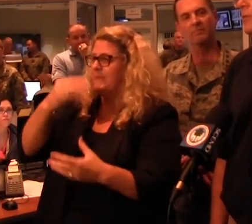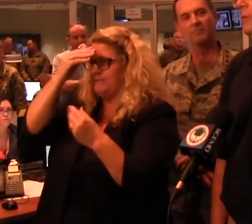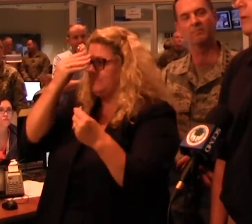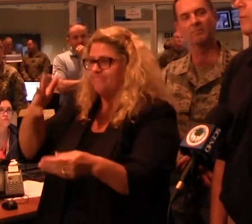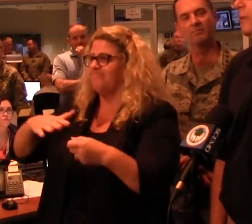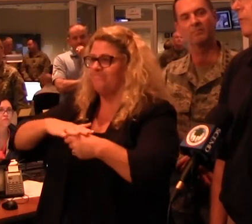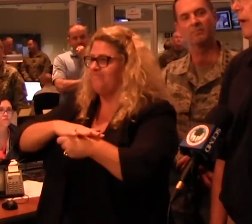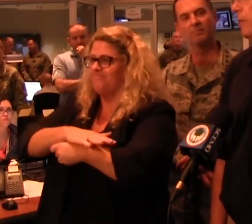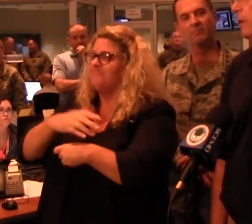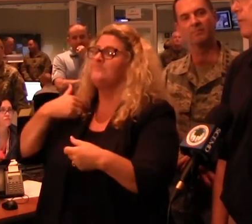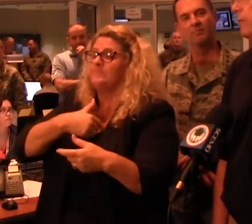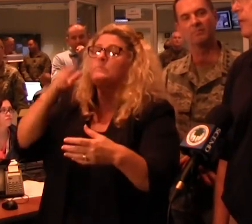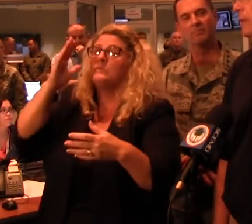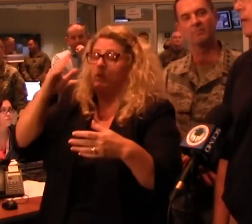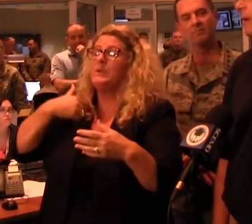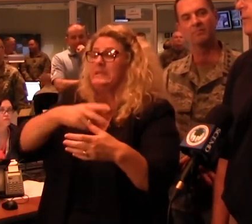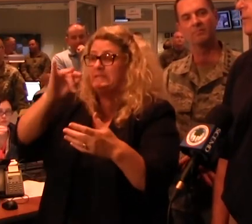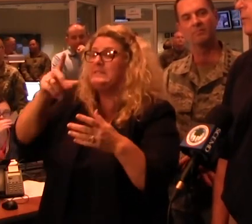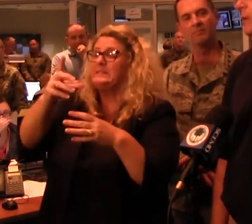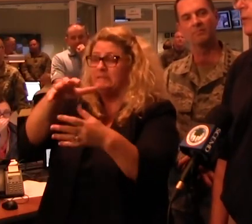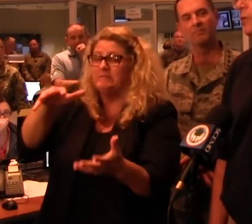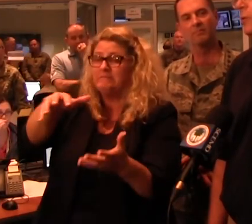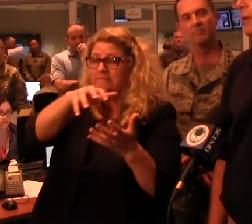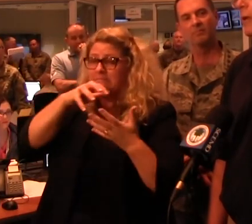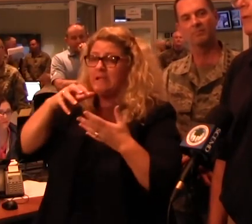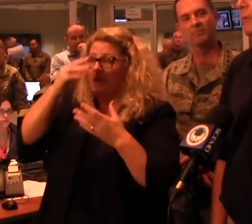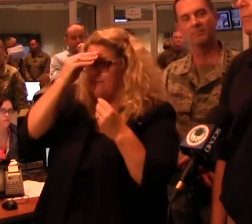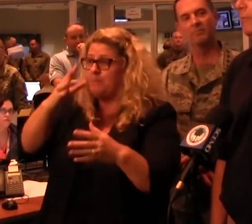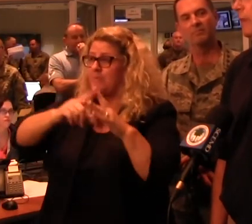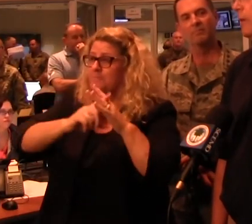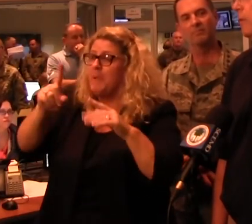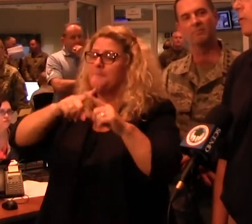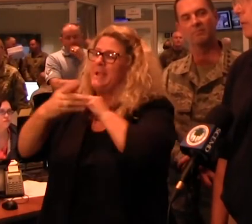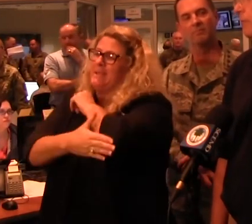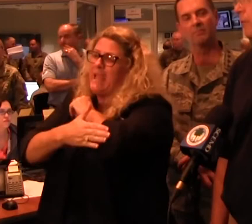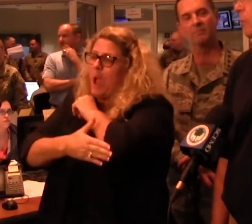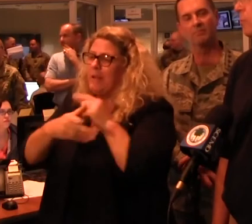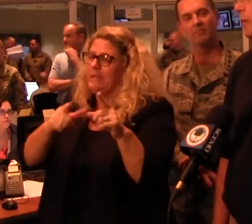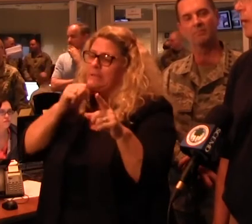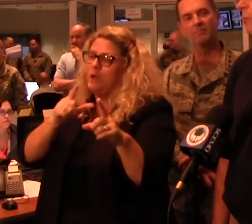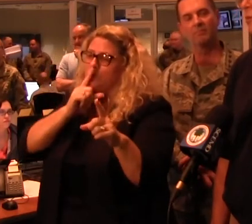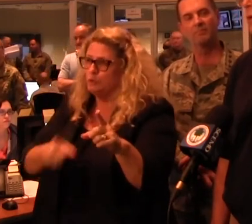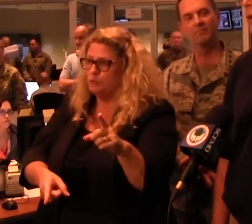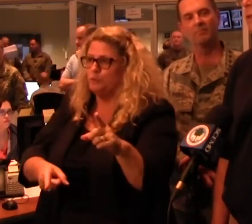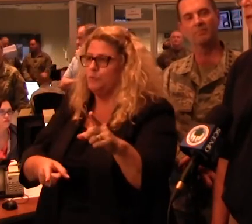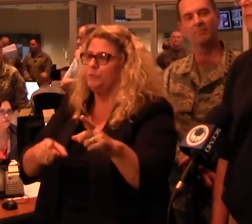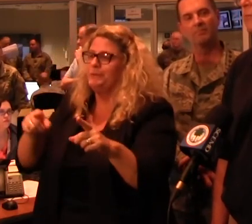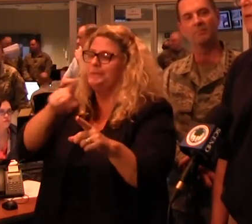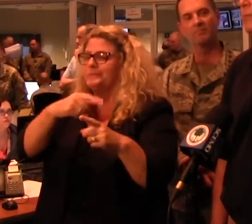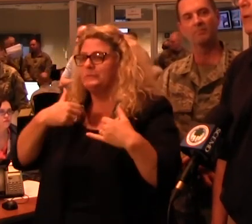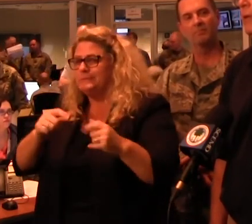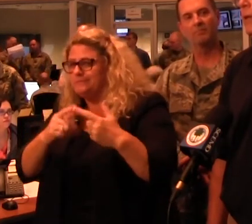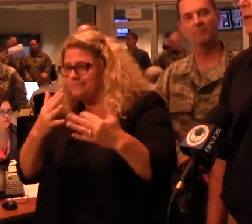We tried to gather some of the numbers on the evacuations, and the counties are a little bit unsure about how many people have evacuated or left their homes right now. But we're trying to gather